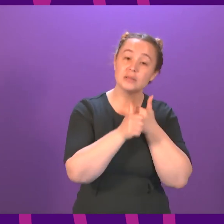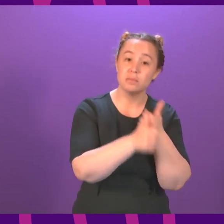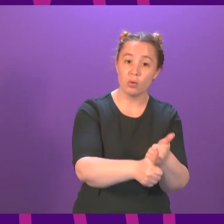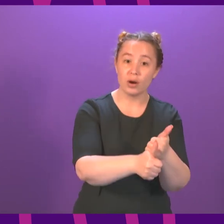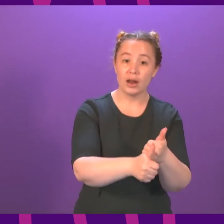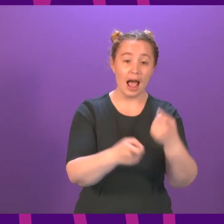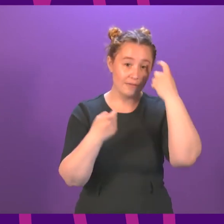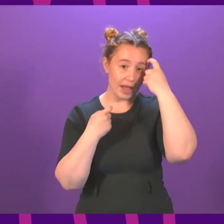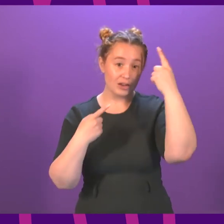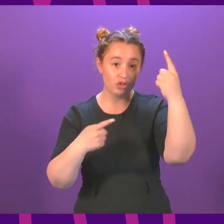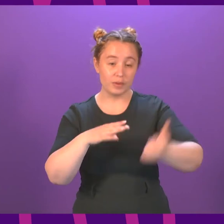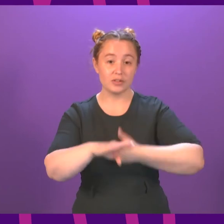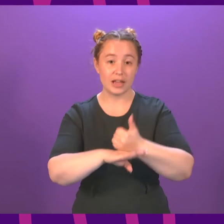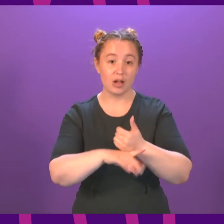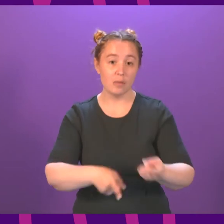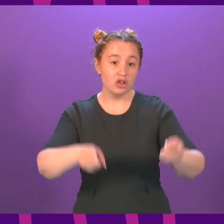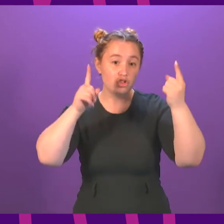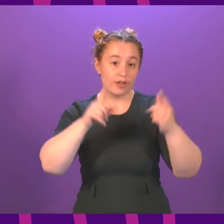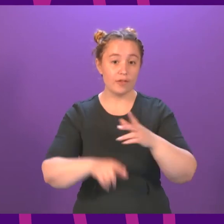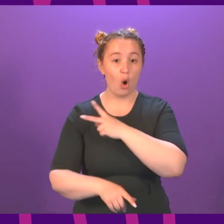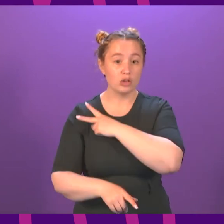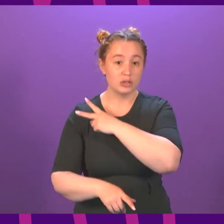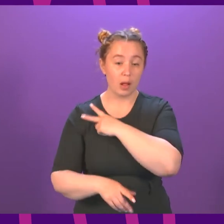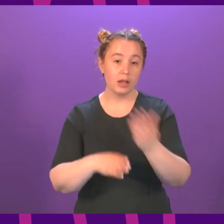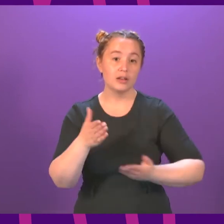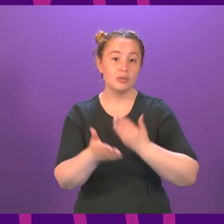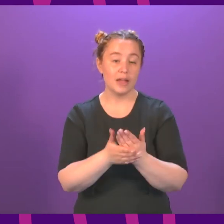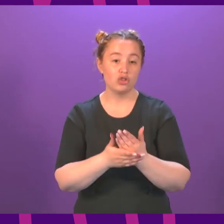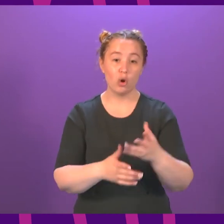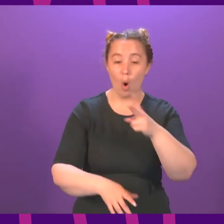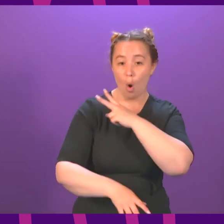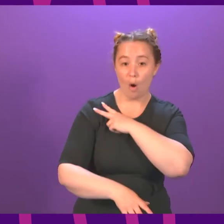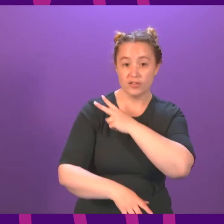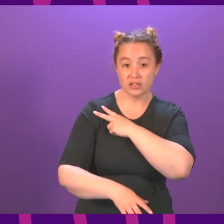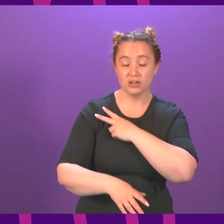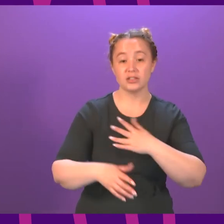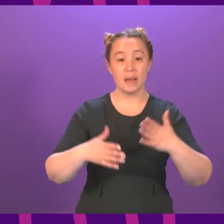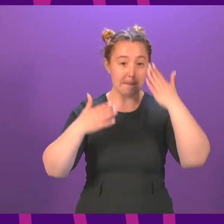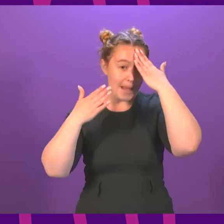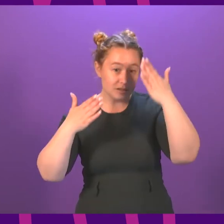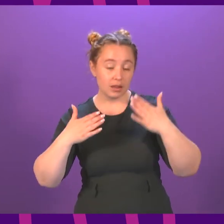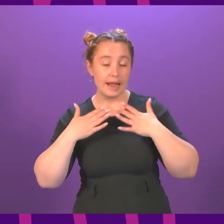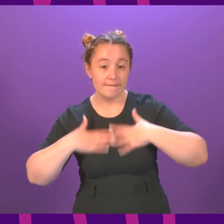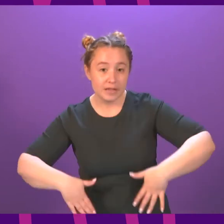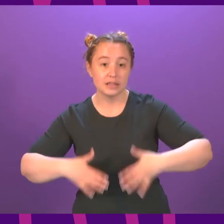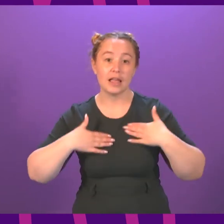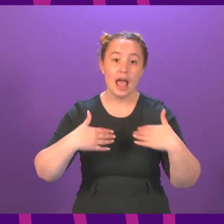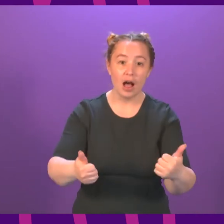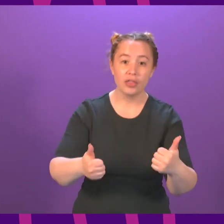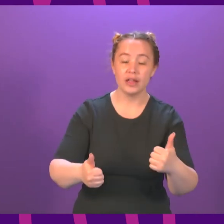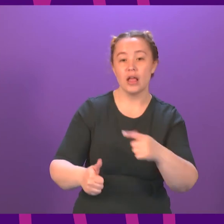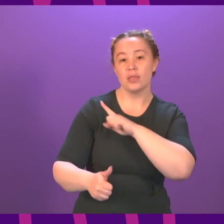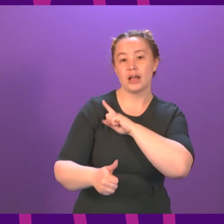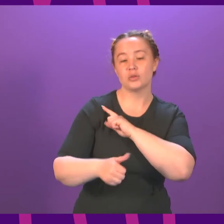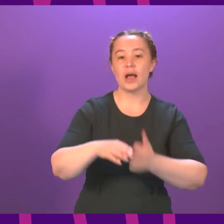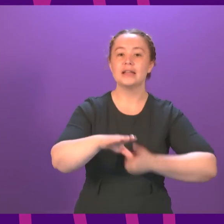being undertaken by the chief constable to ensure that officers and staff are physically and mentally healthy. That includes, for example, the introduction of wellbeing